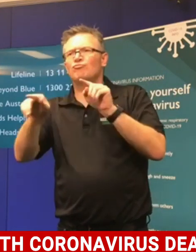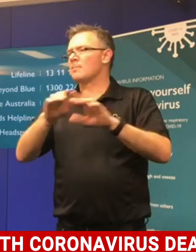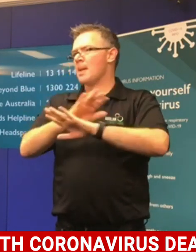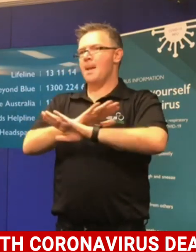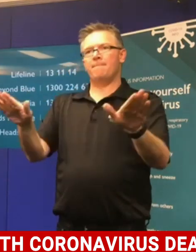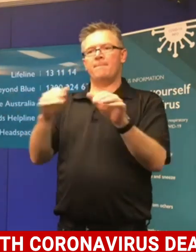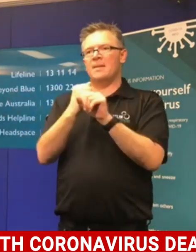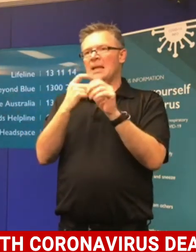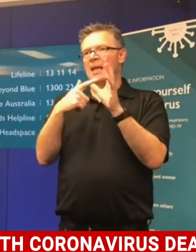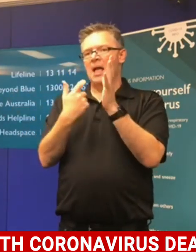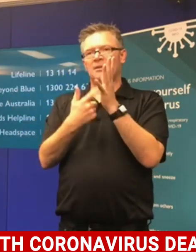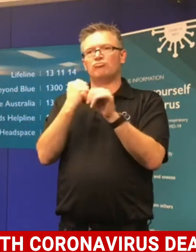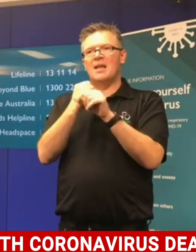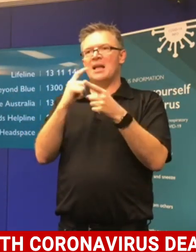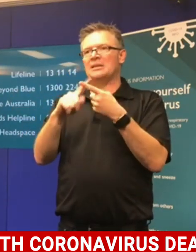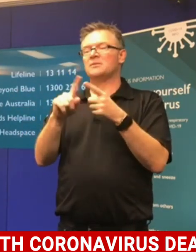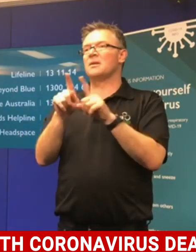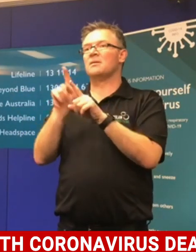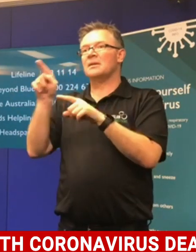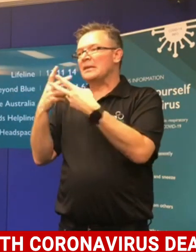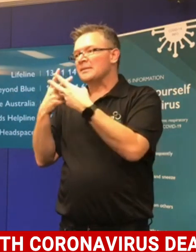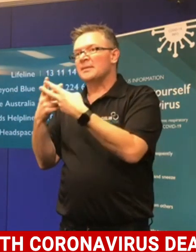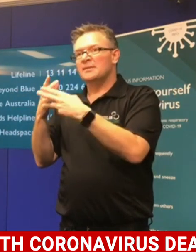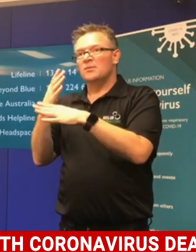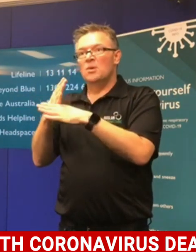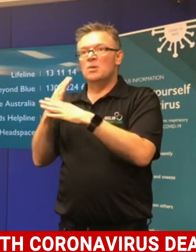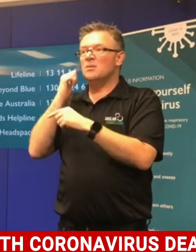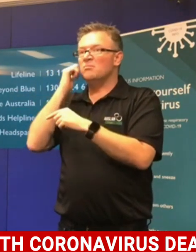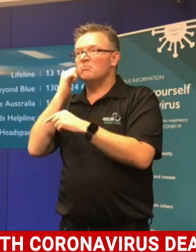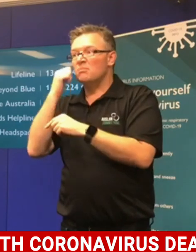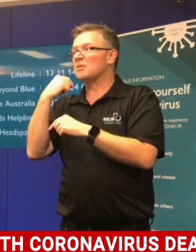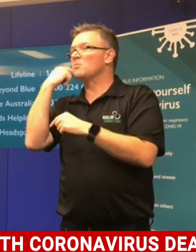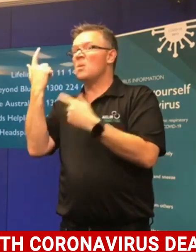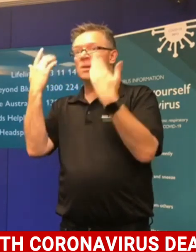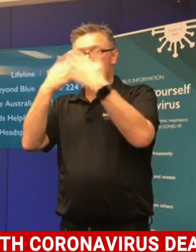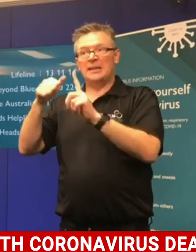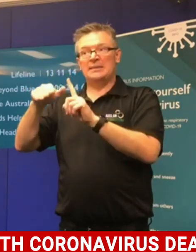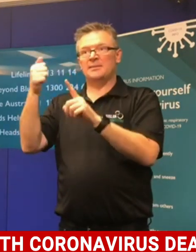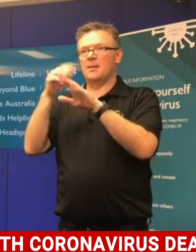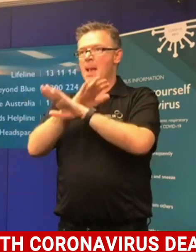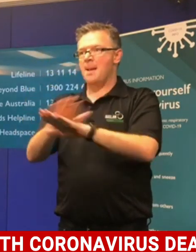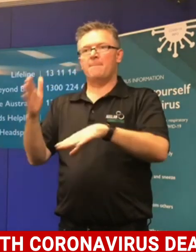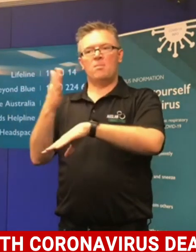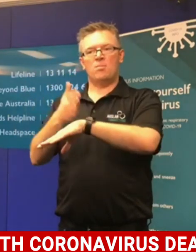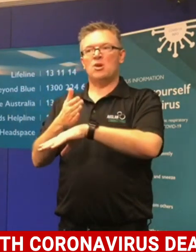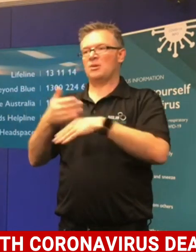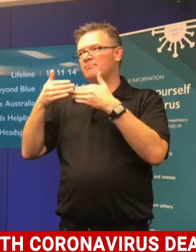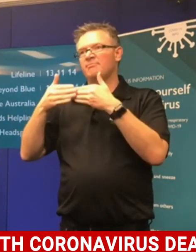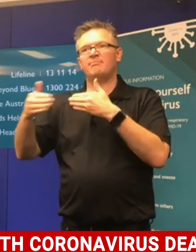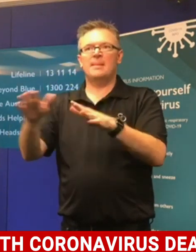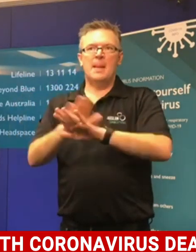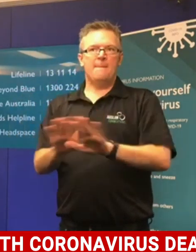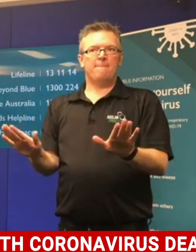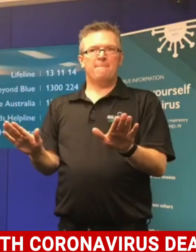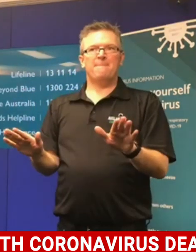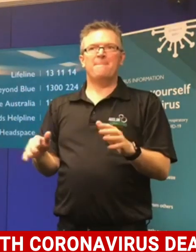workers from 6pm tomorrow evening, they will not be able to operate either. So I want to touch